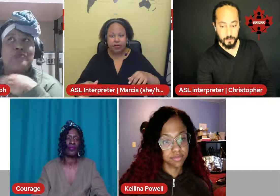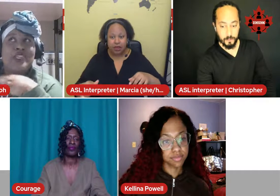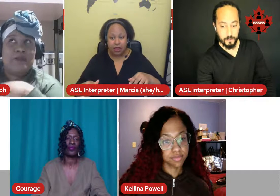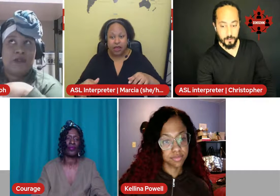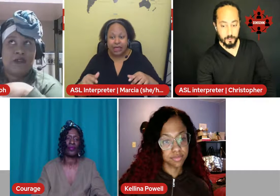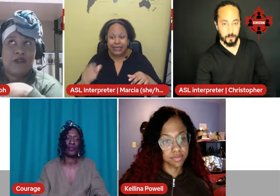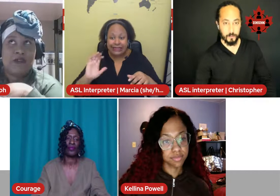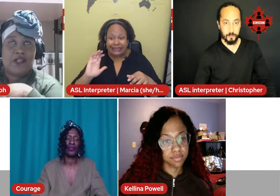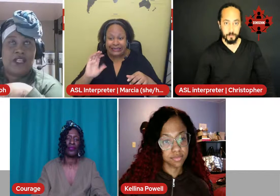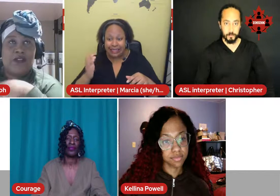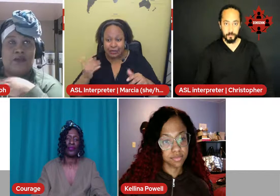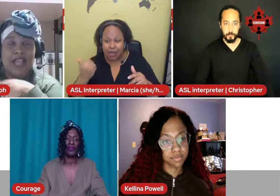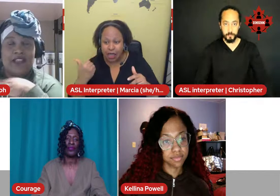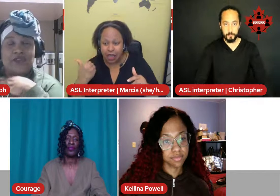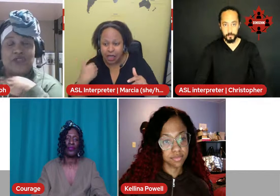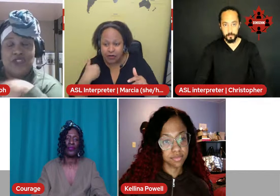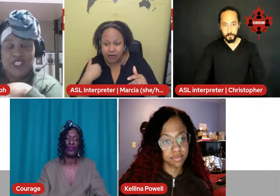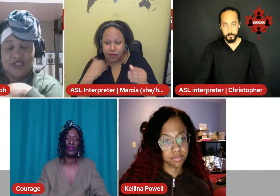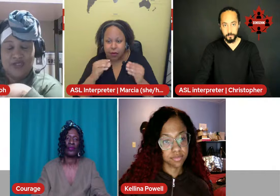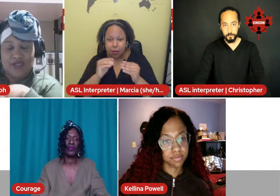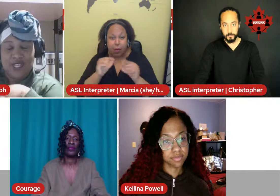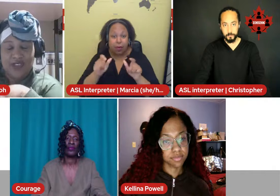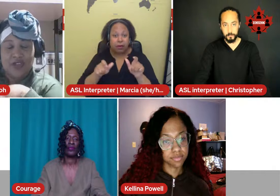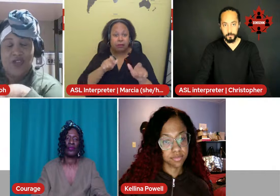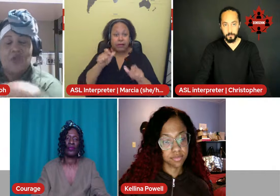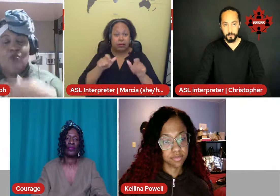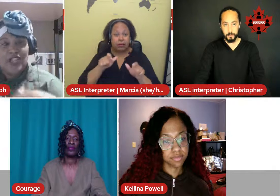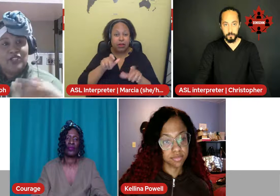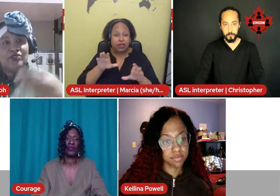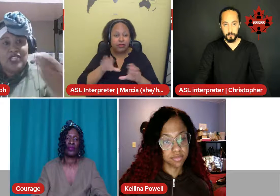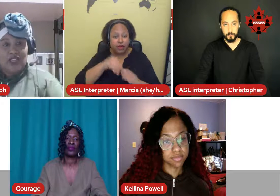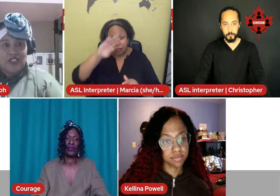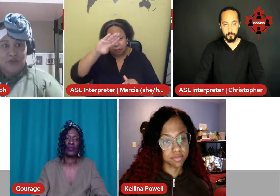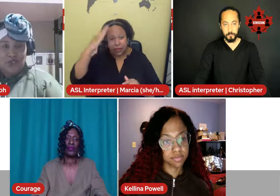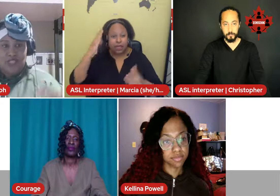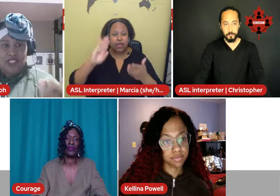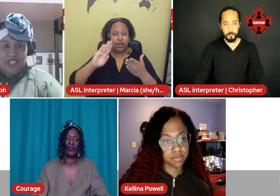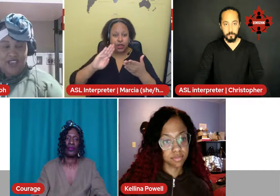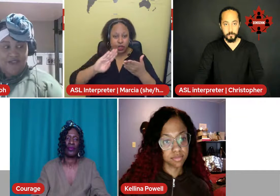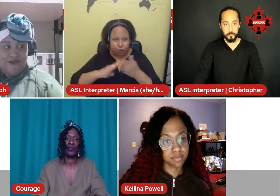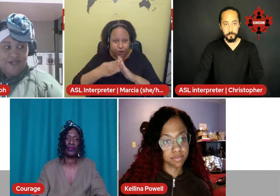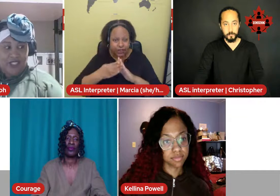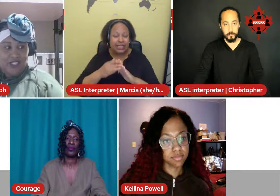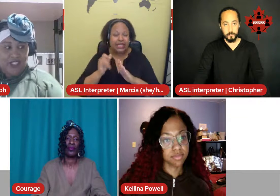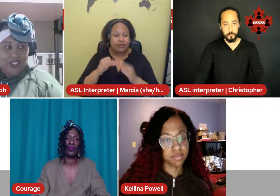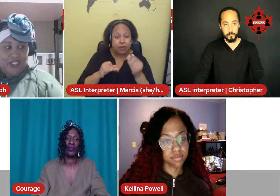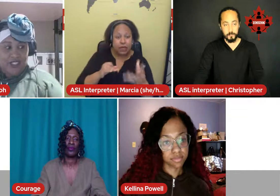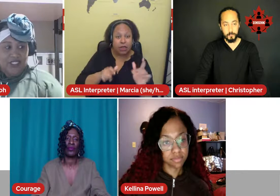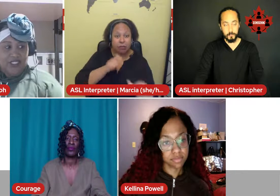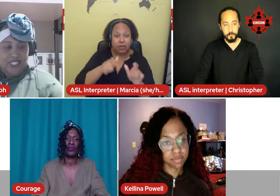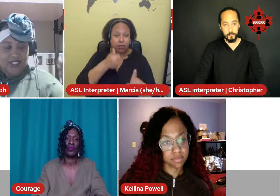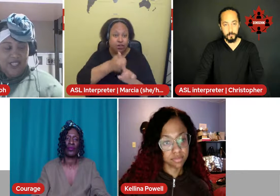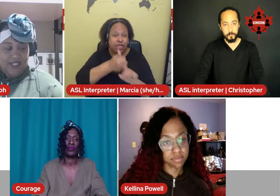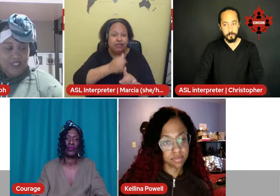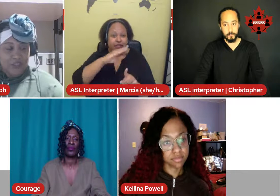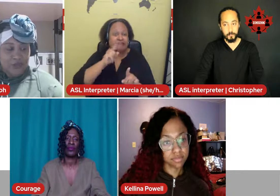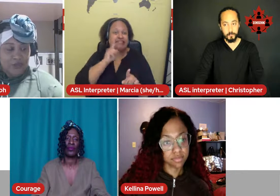people in the black community you find when you tell them you're deaf. They tend to